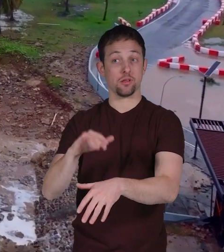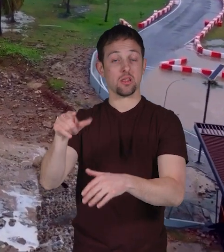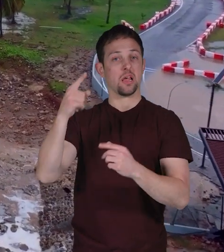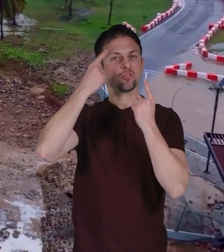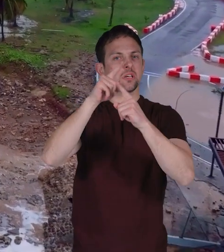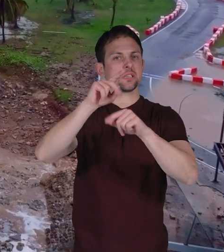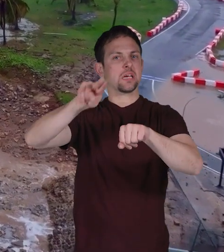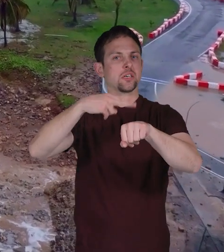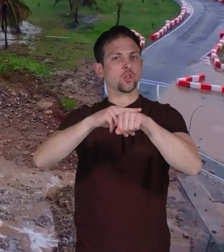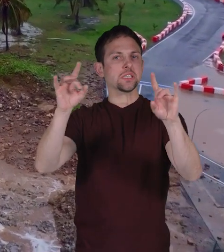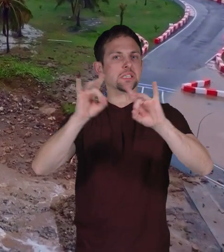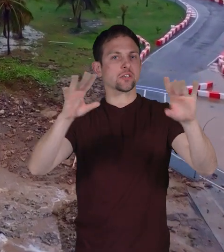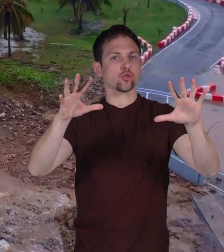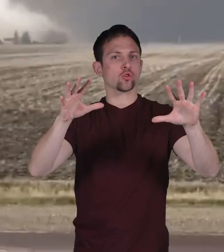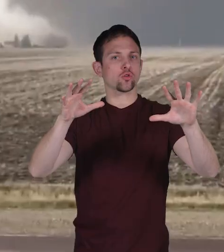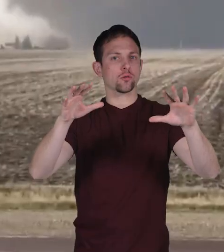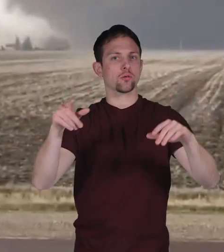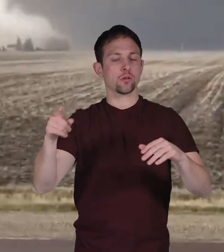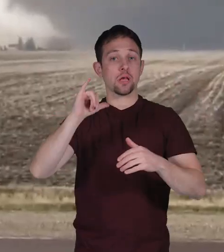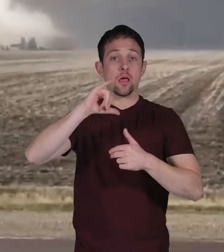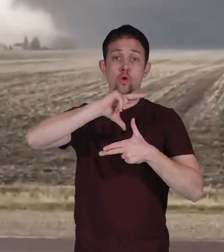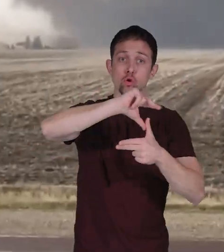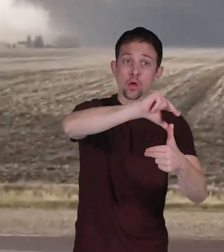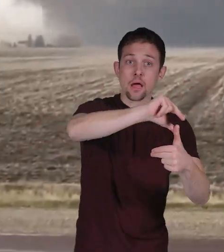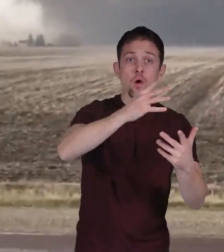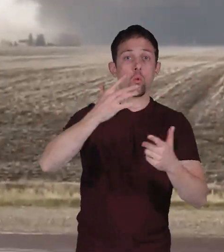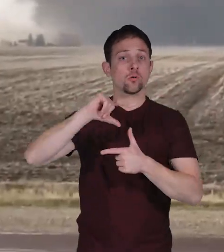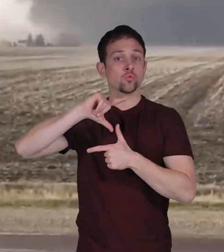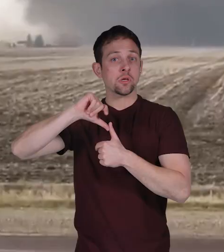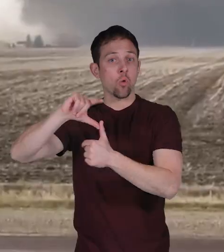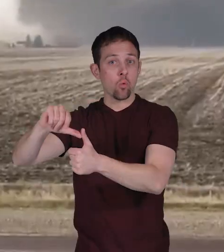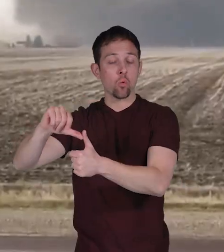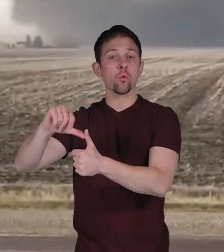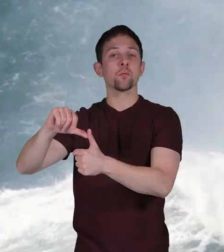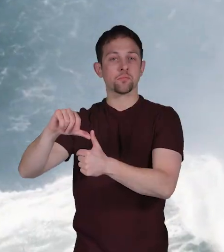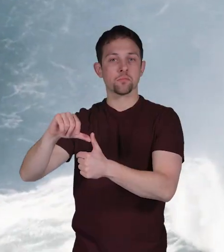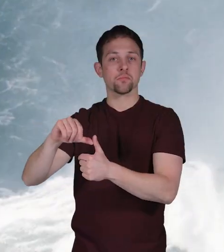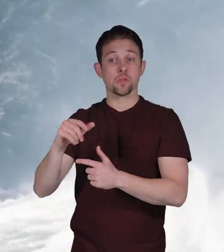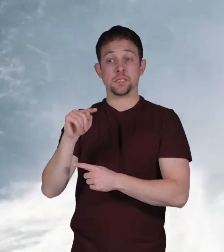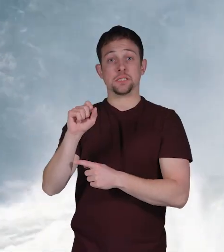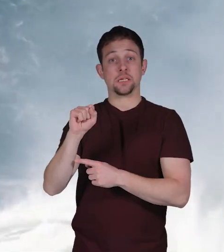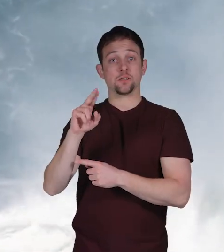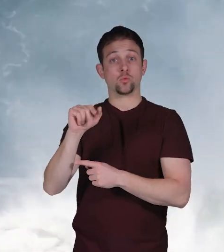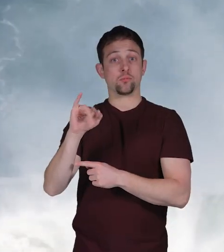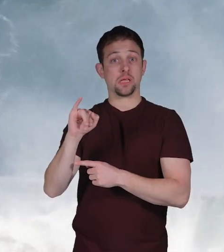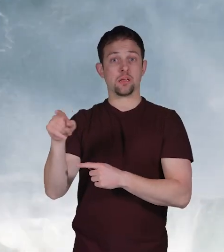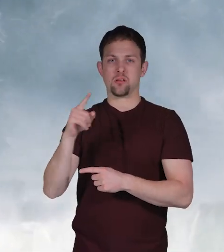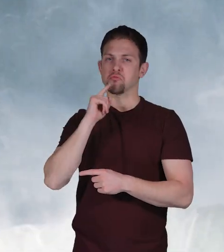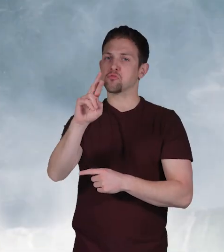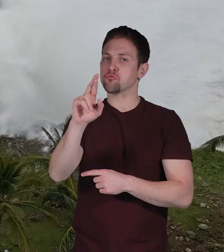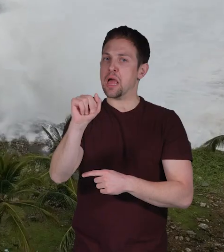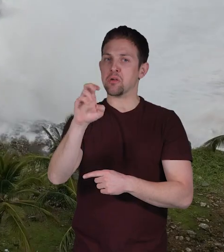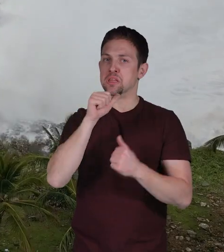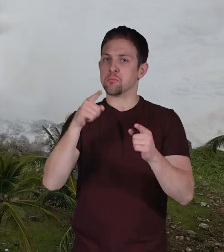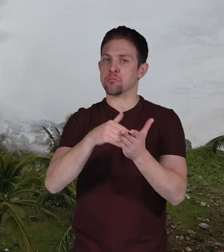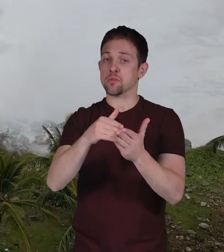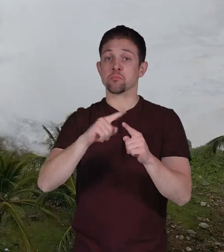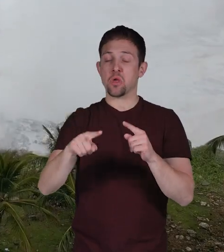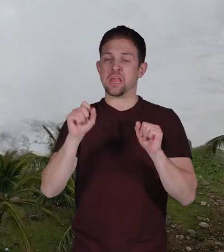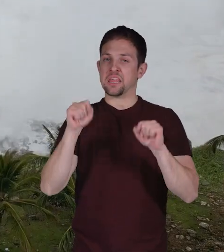natural disaster, like a hurricane or tornado. Tsunamis are pretty rare, but can do a lot of